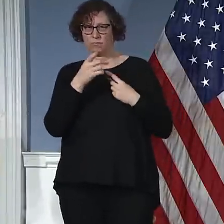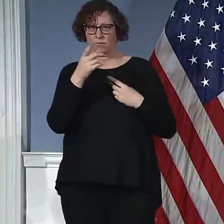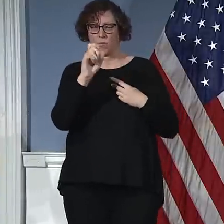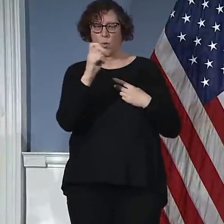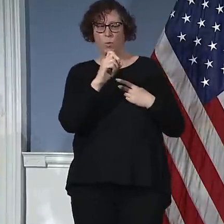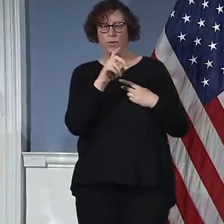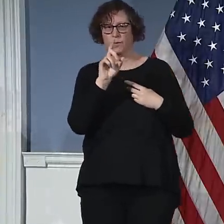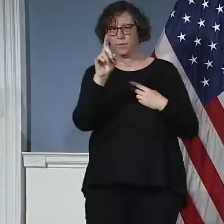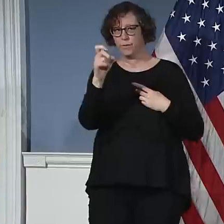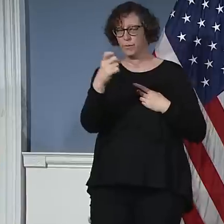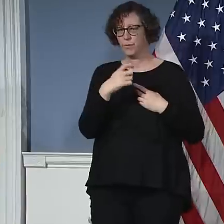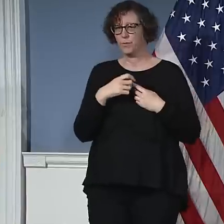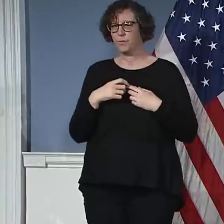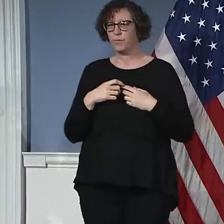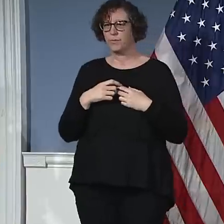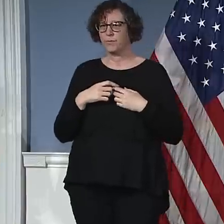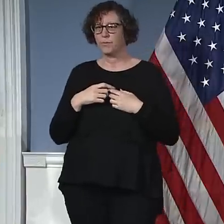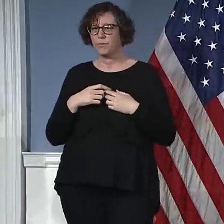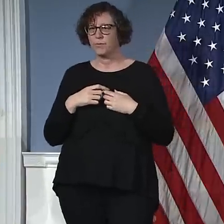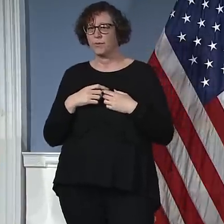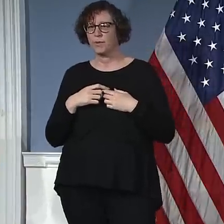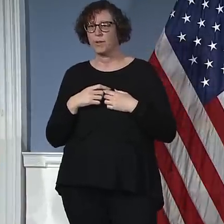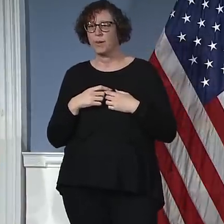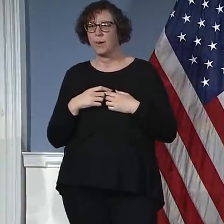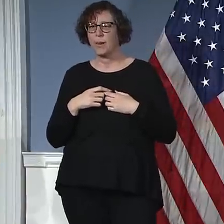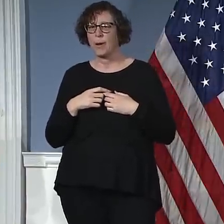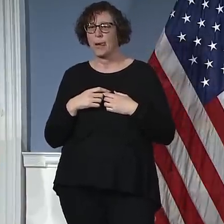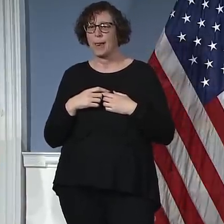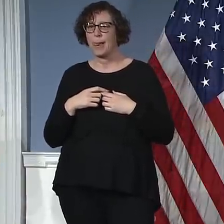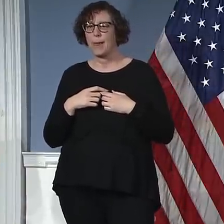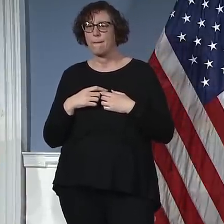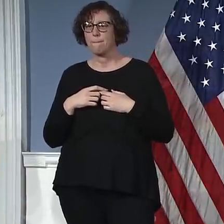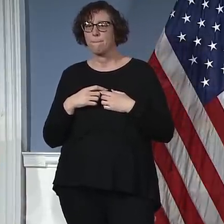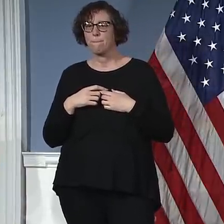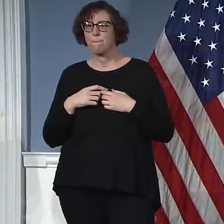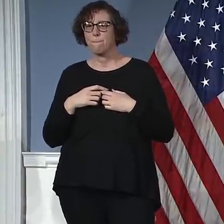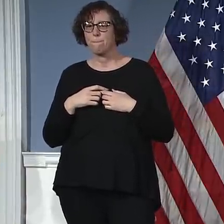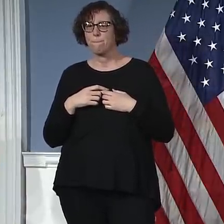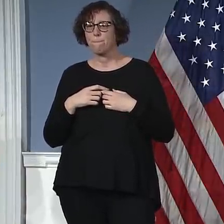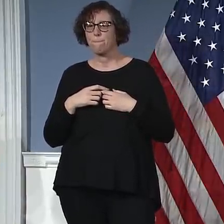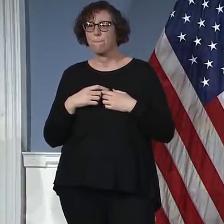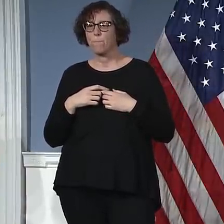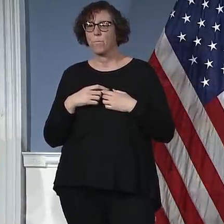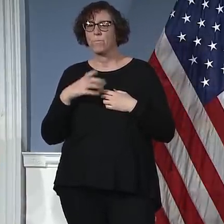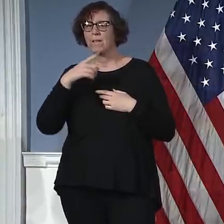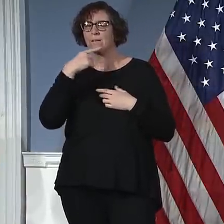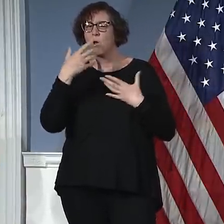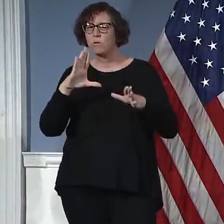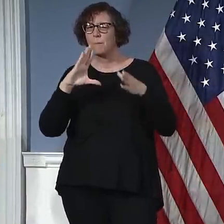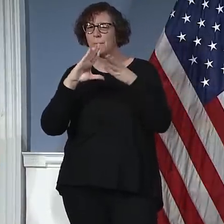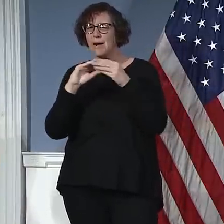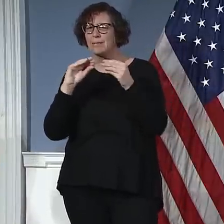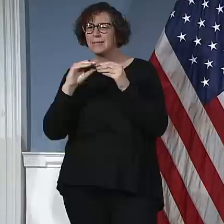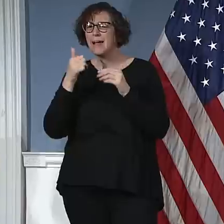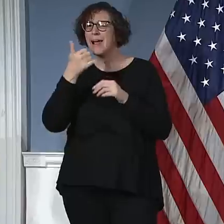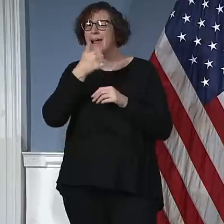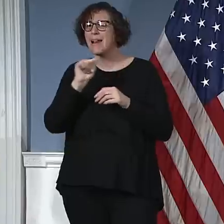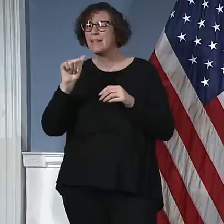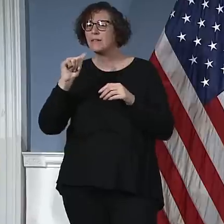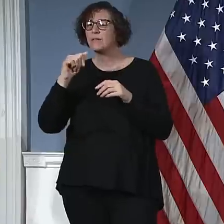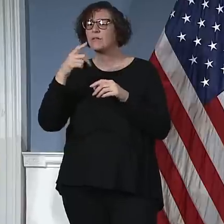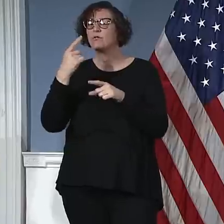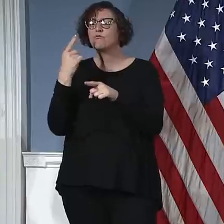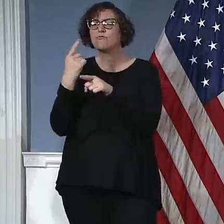and Dr. Katz have said that you can make any hospital bed into an ICU bed. But given that our ICU cases